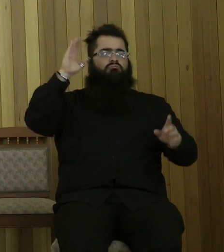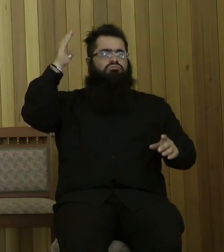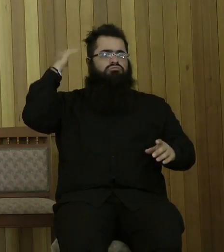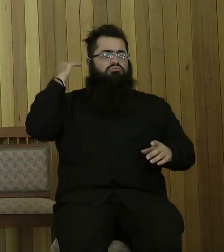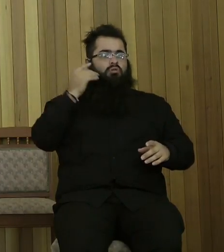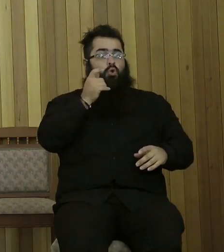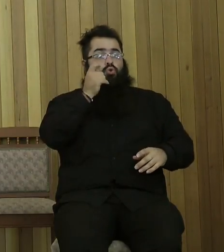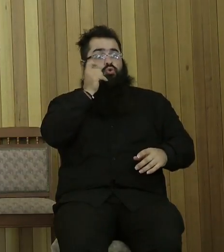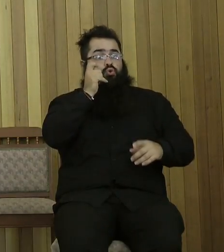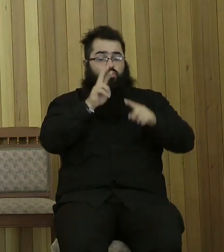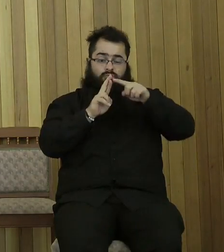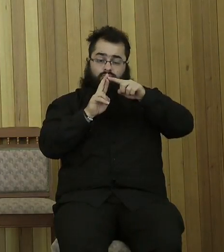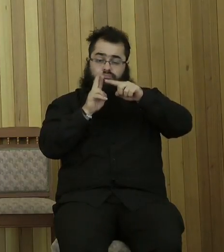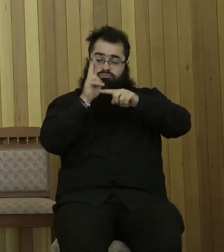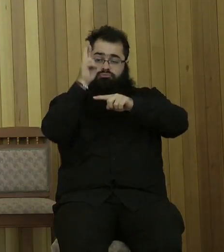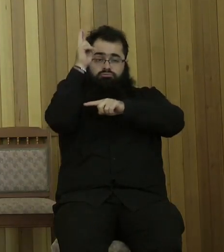moon, so it shows you how old I am.